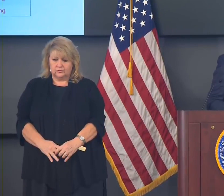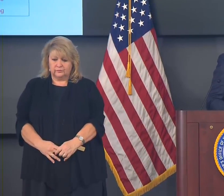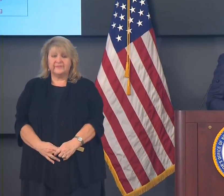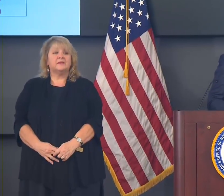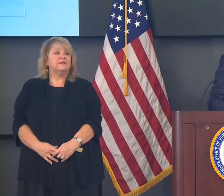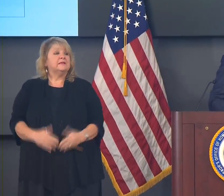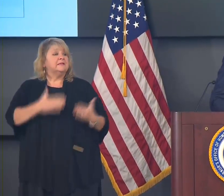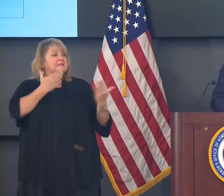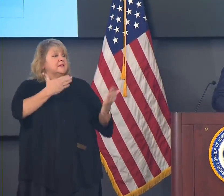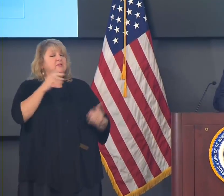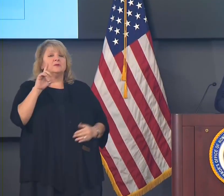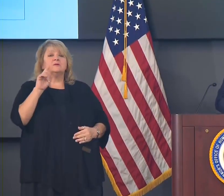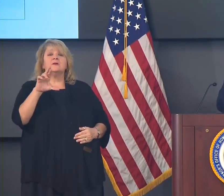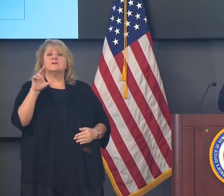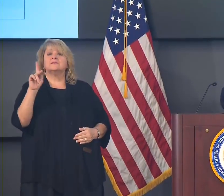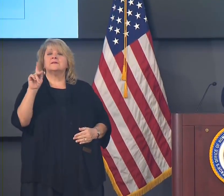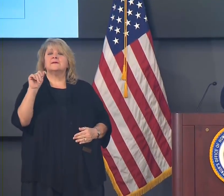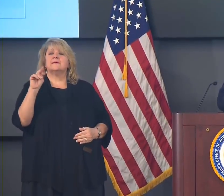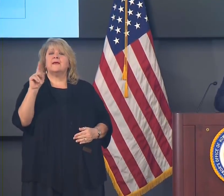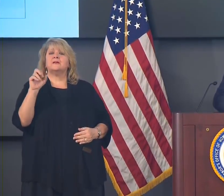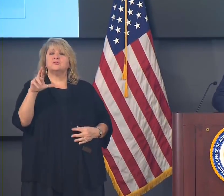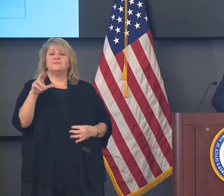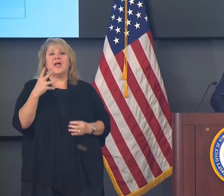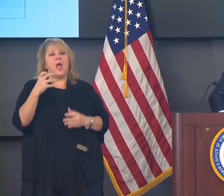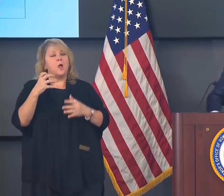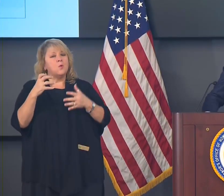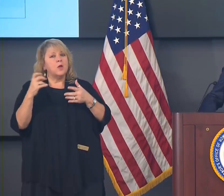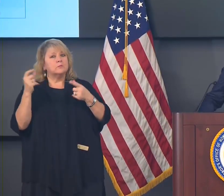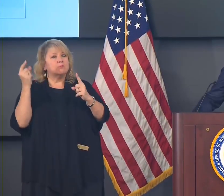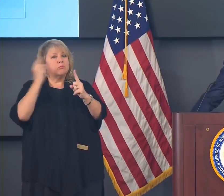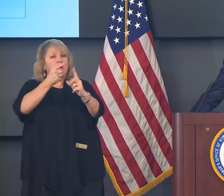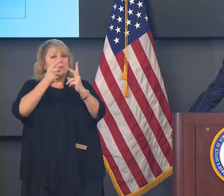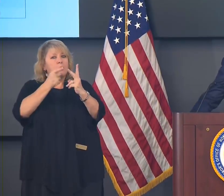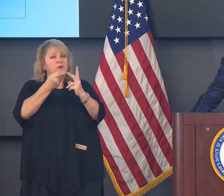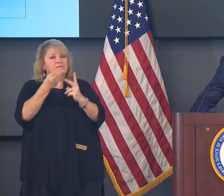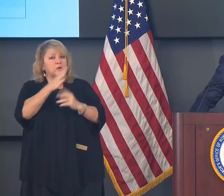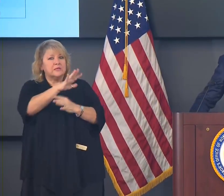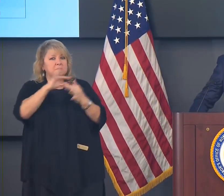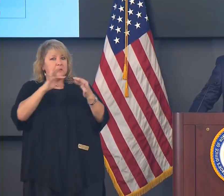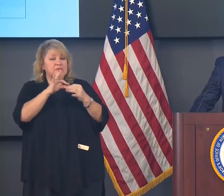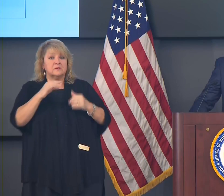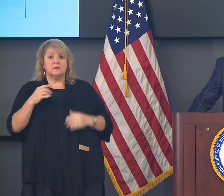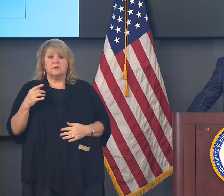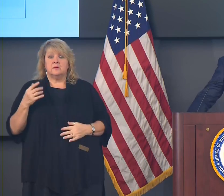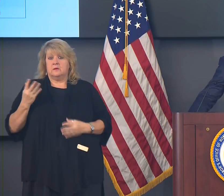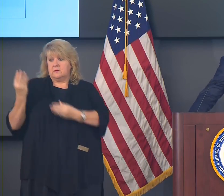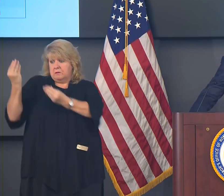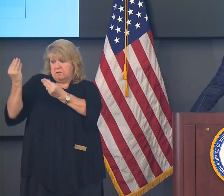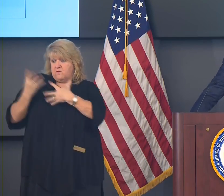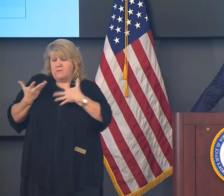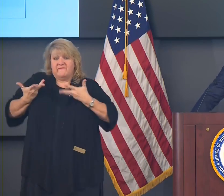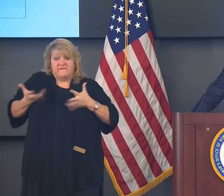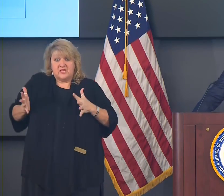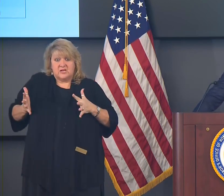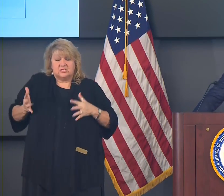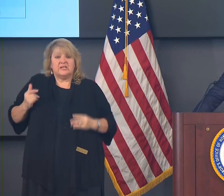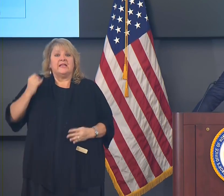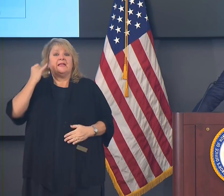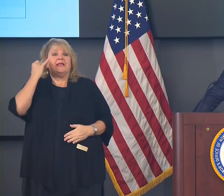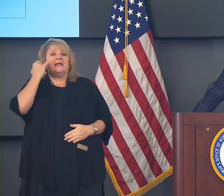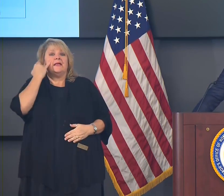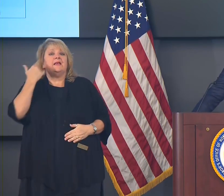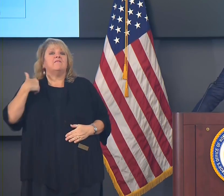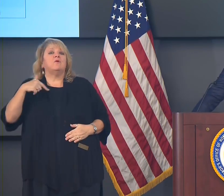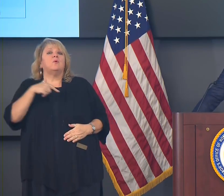Thank you, Dr. Kanter. And just to highlight a couple of things she said, we've already been told, for example, that if we're going to